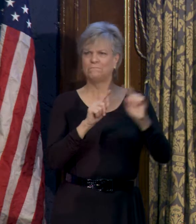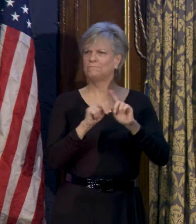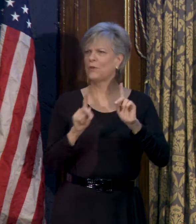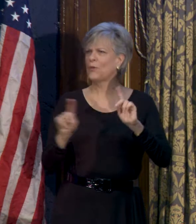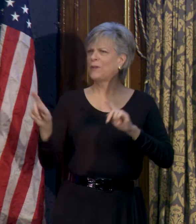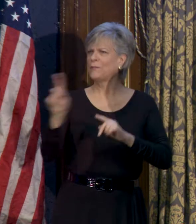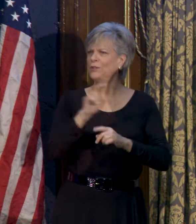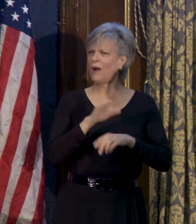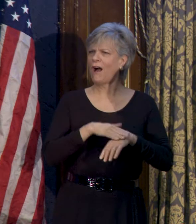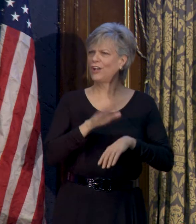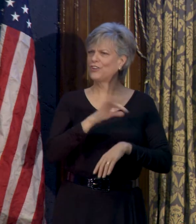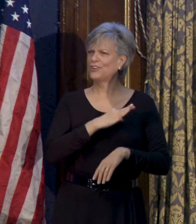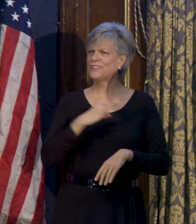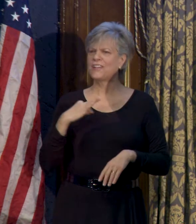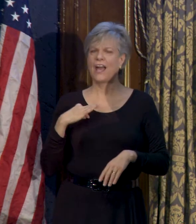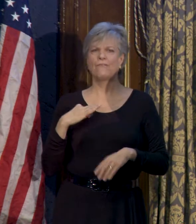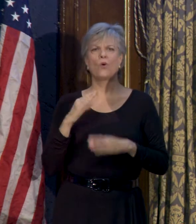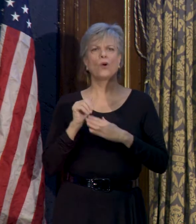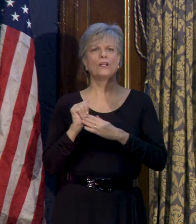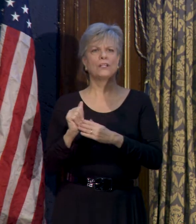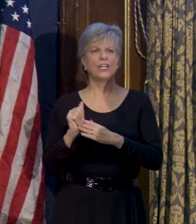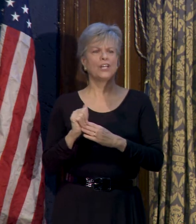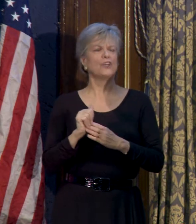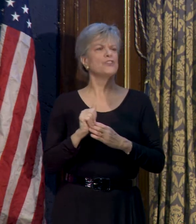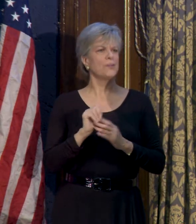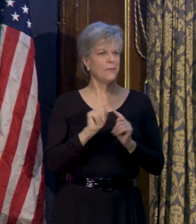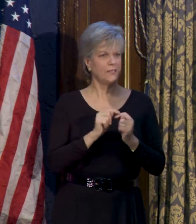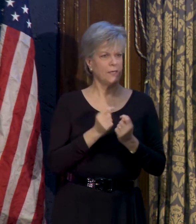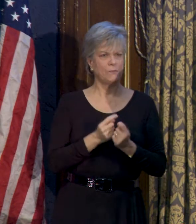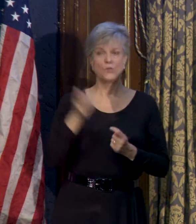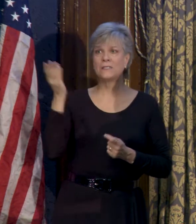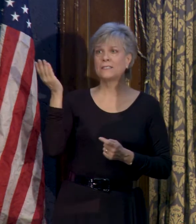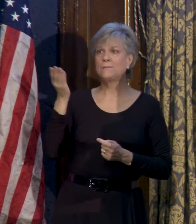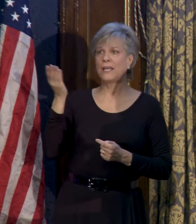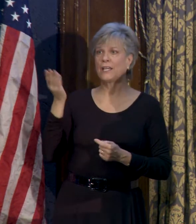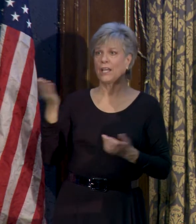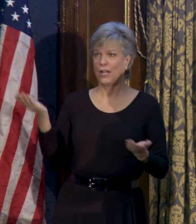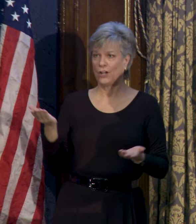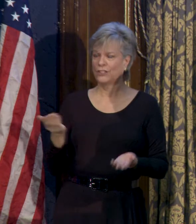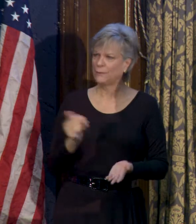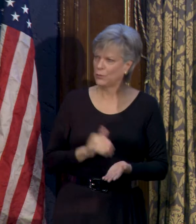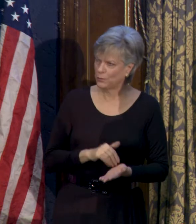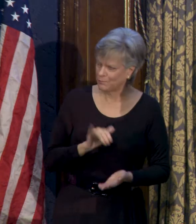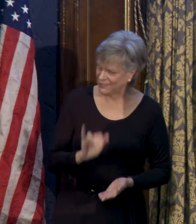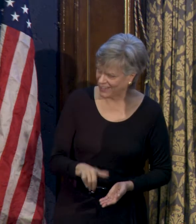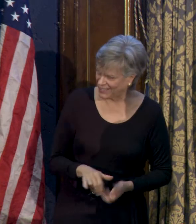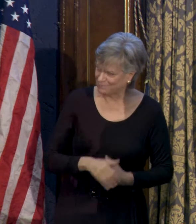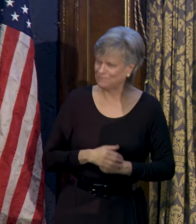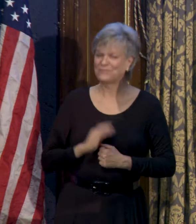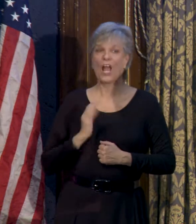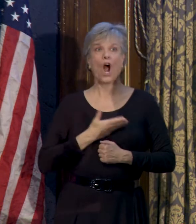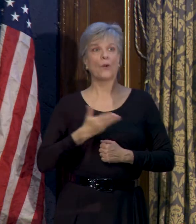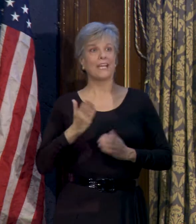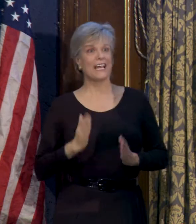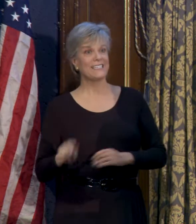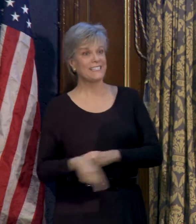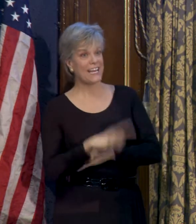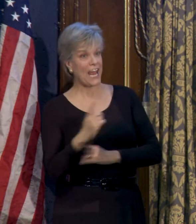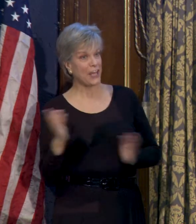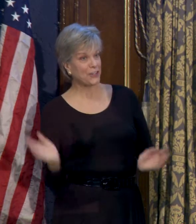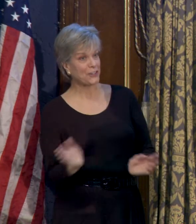on and on and on, to speak at the City Club of Chicago. Let me repeat that. Our guest today